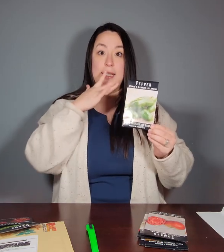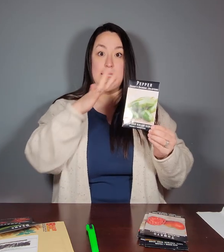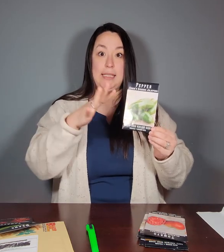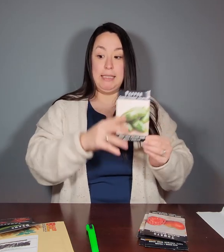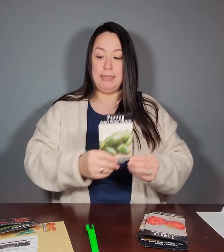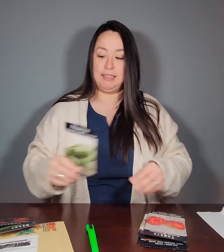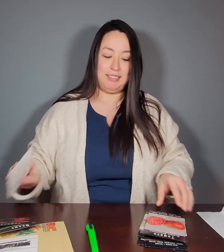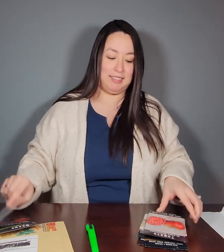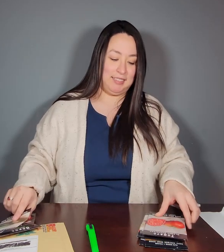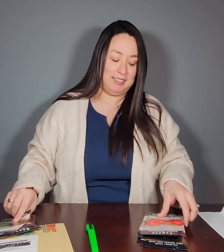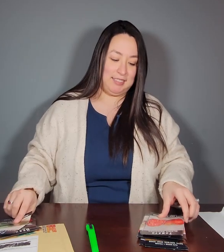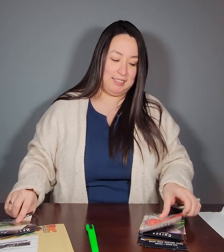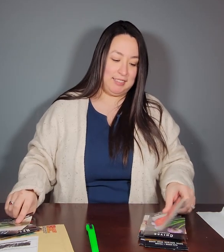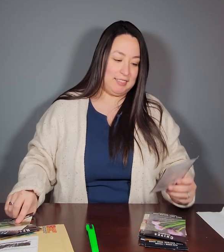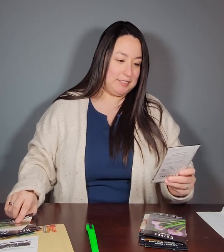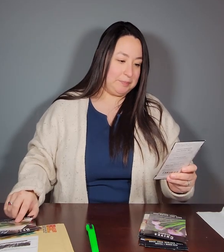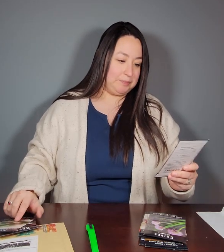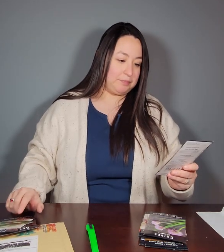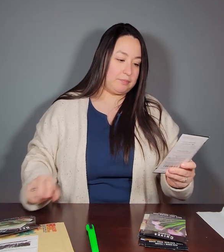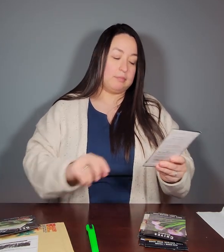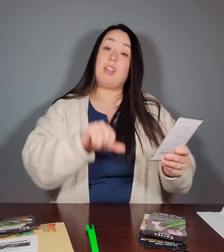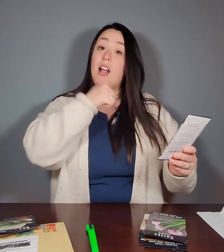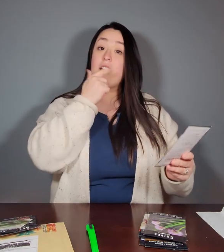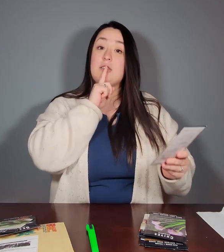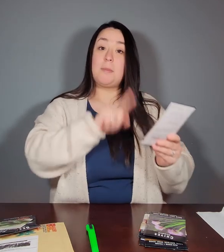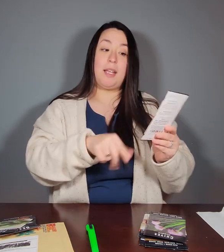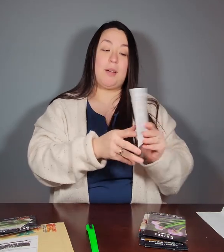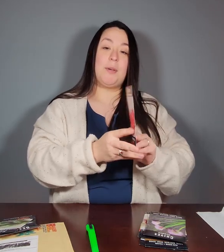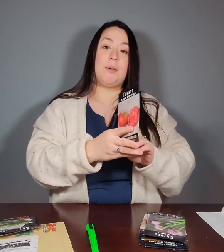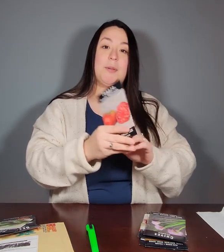This is a spicy one. Another tomato.